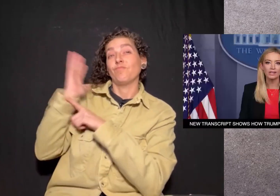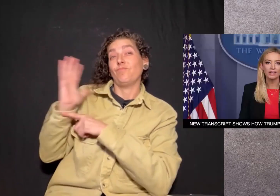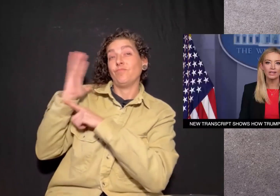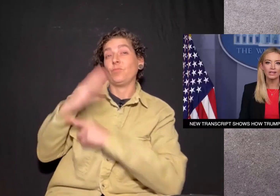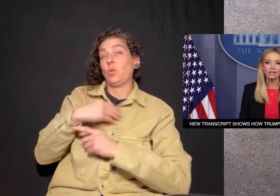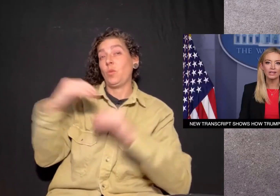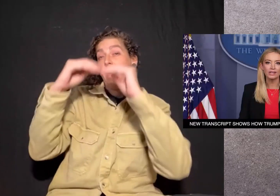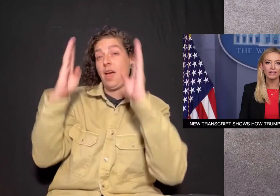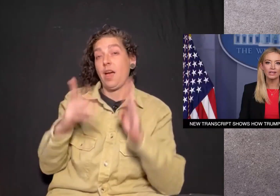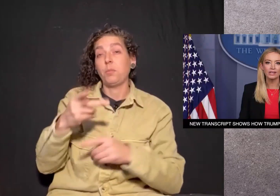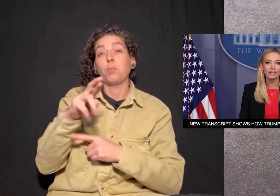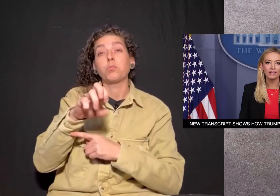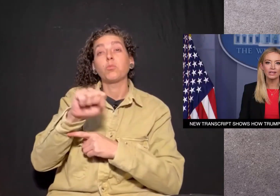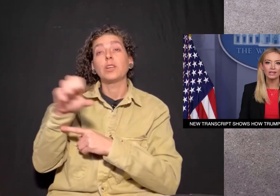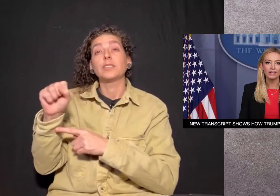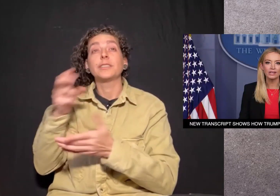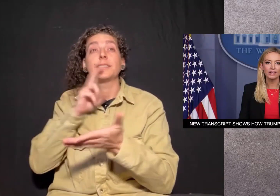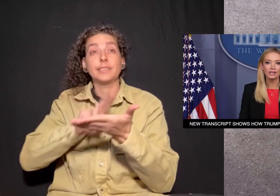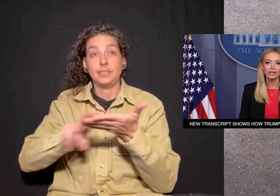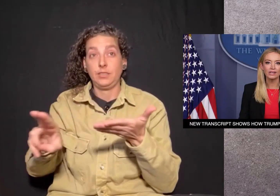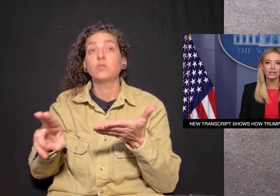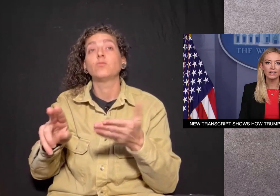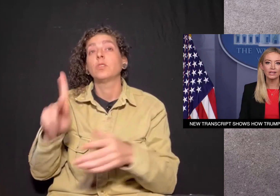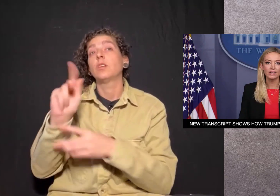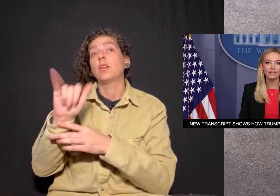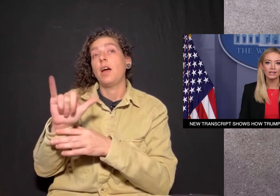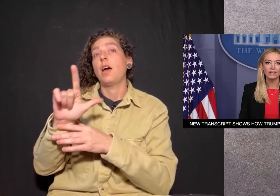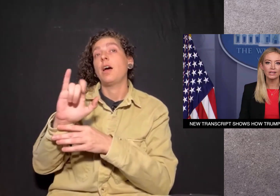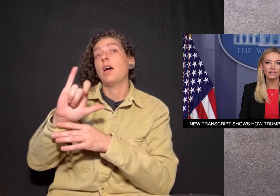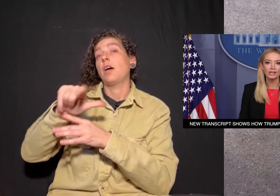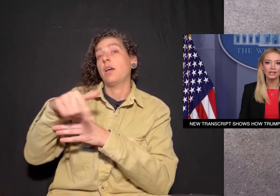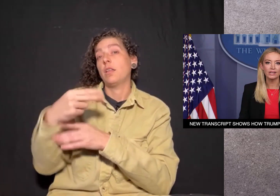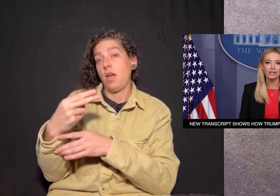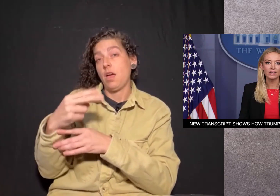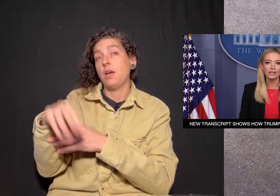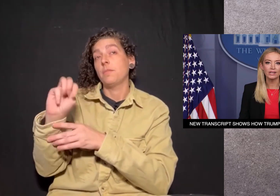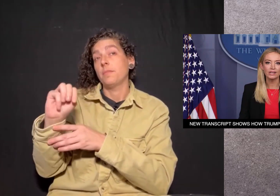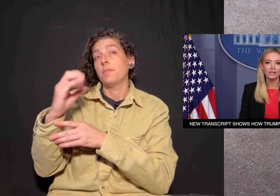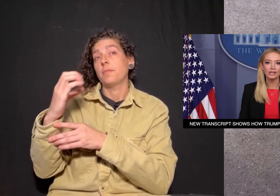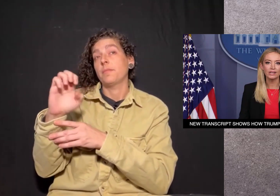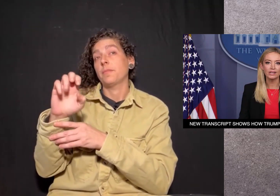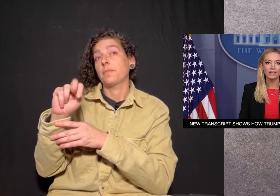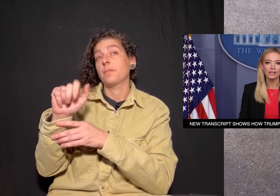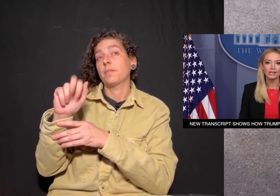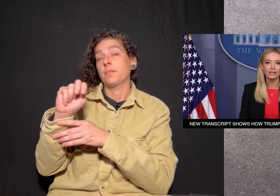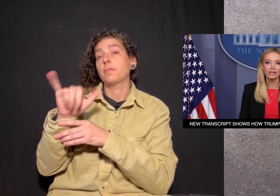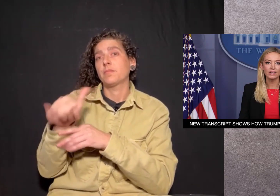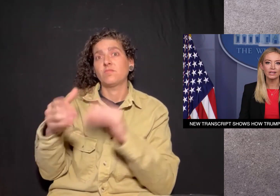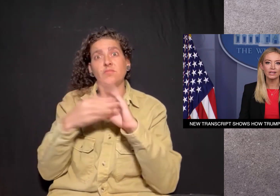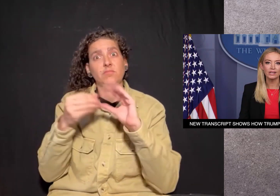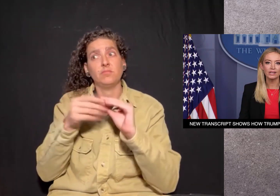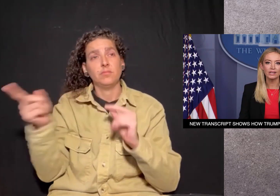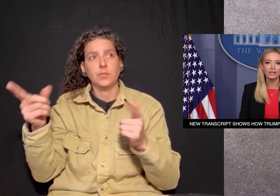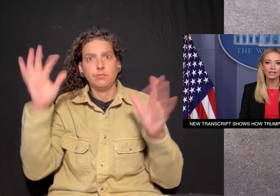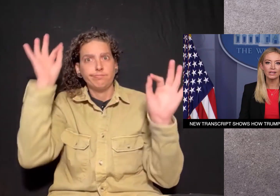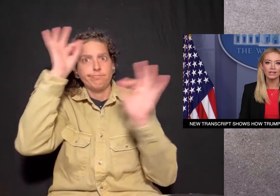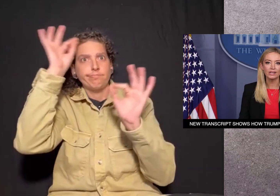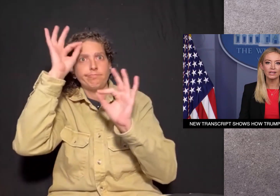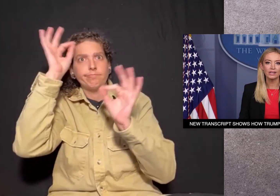Donald Trump's former White House Press Secretary Kayleigh McEnany said she had